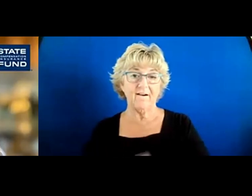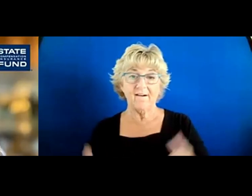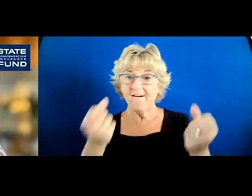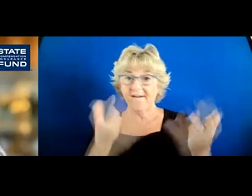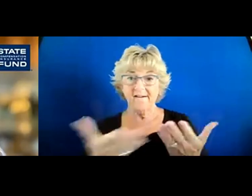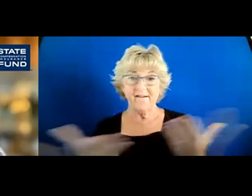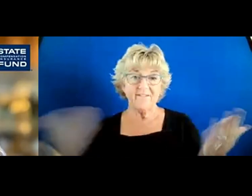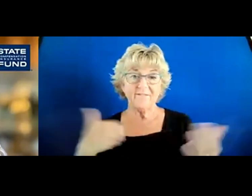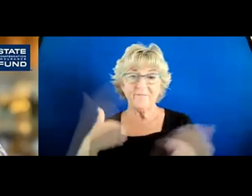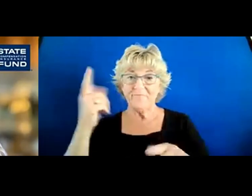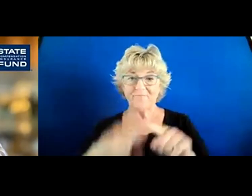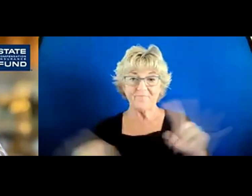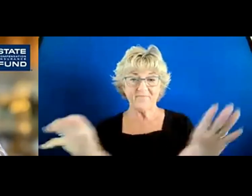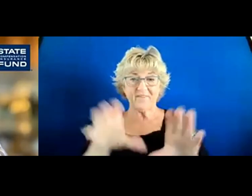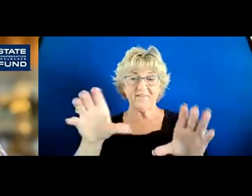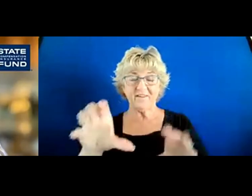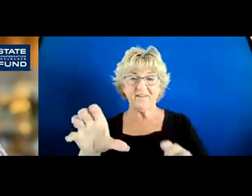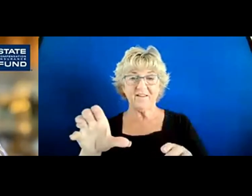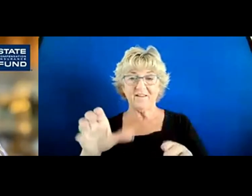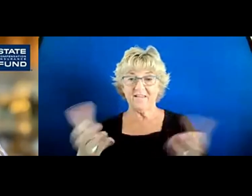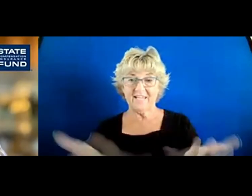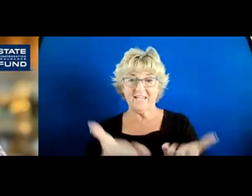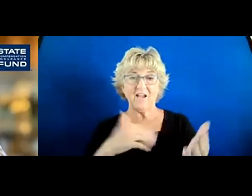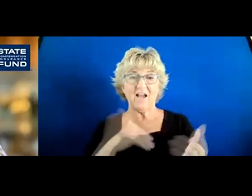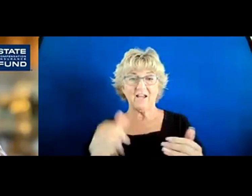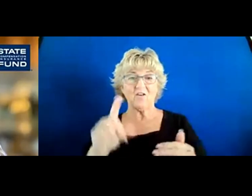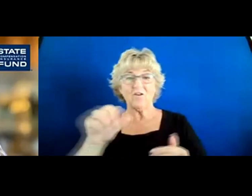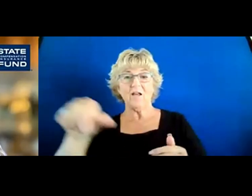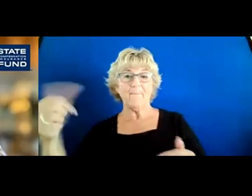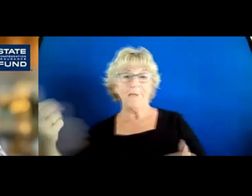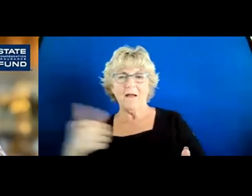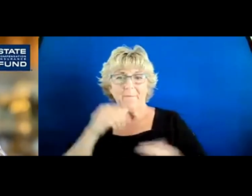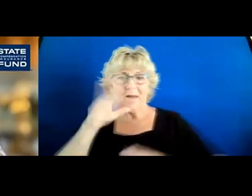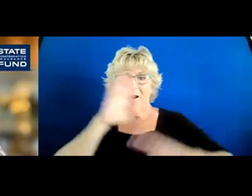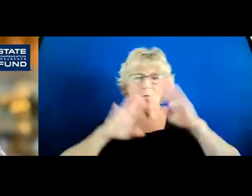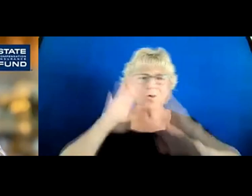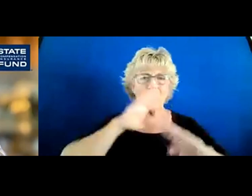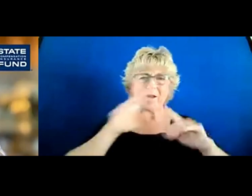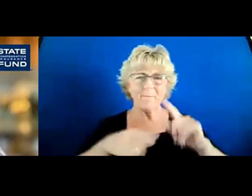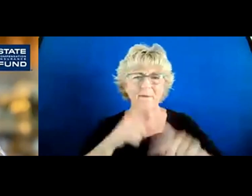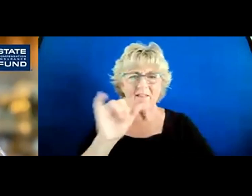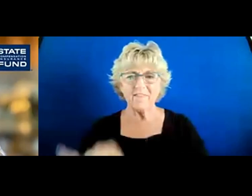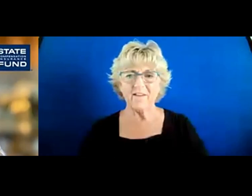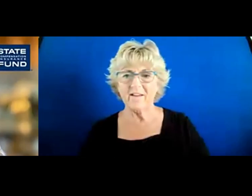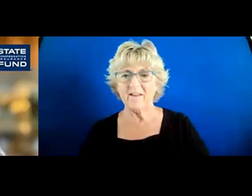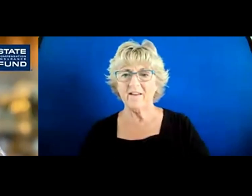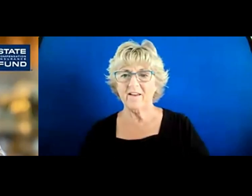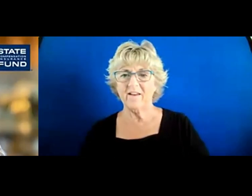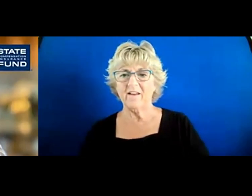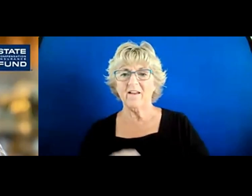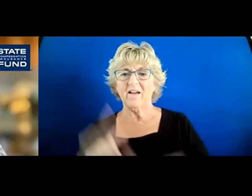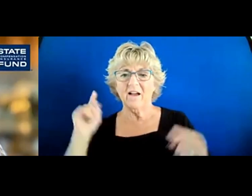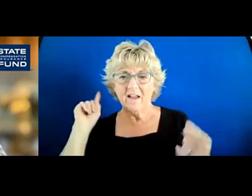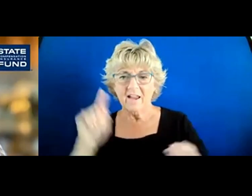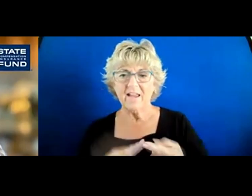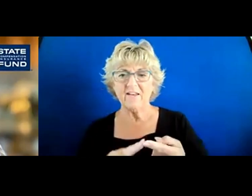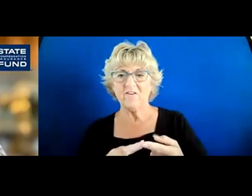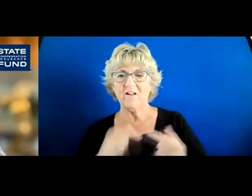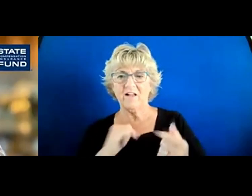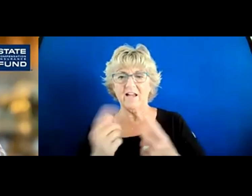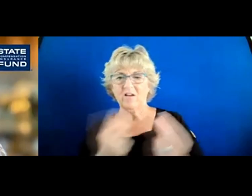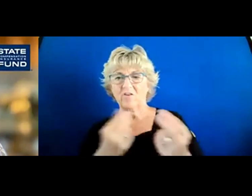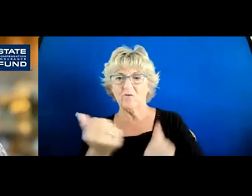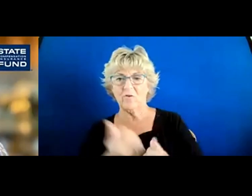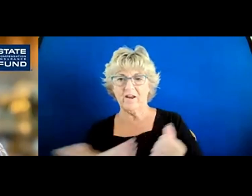at State Fund that I could have done somewhere else. I'm not going to worry about those things until I've done everything that I can do.